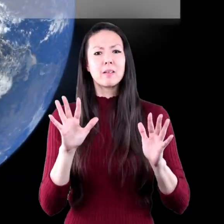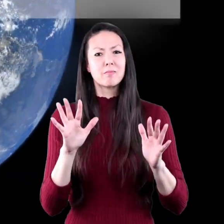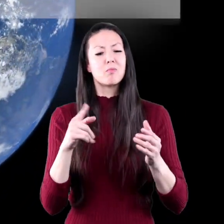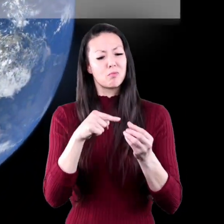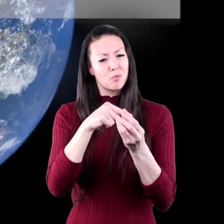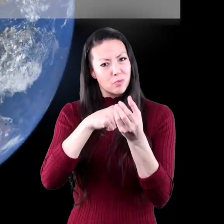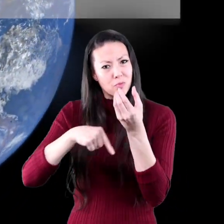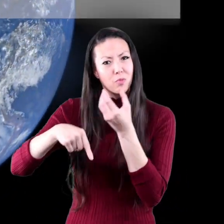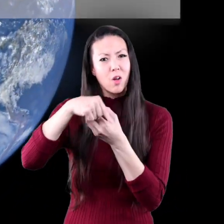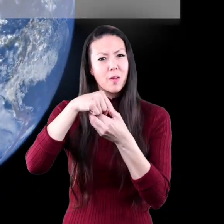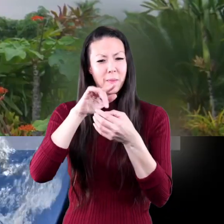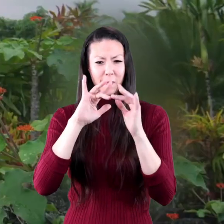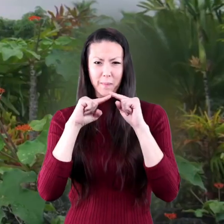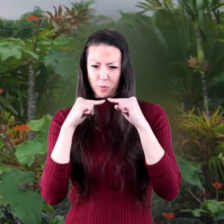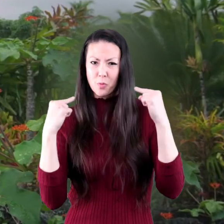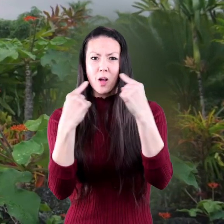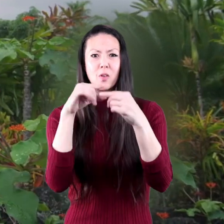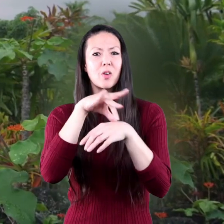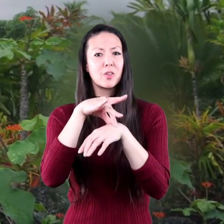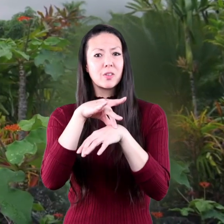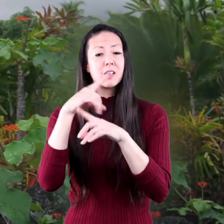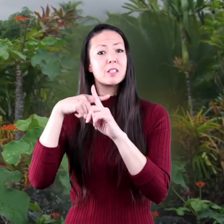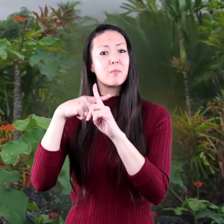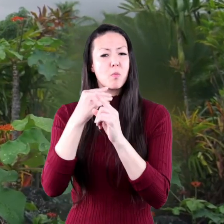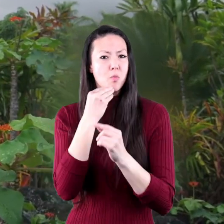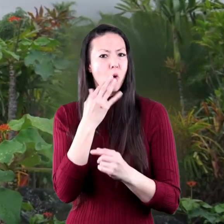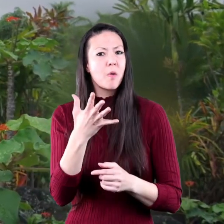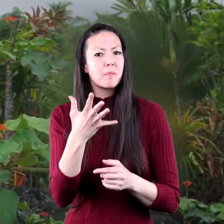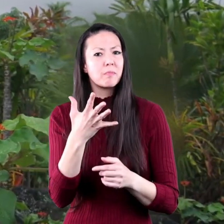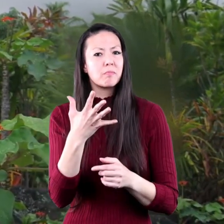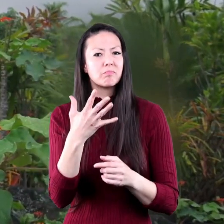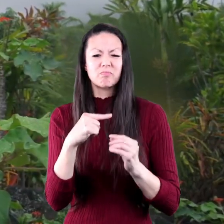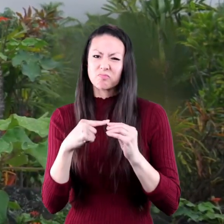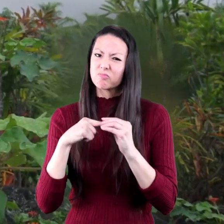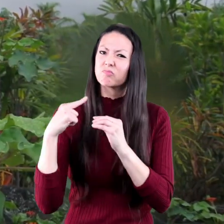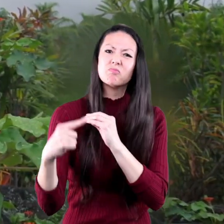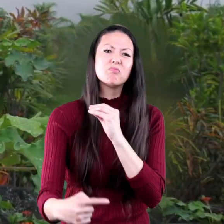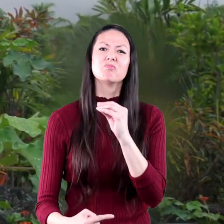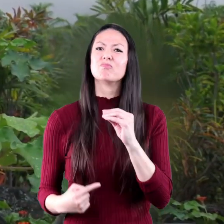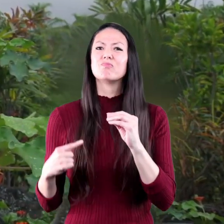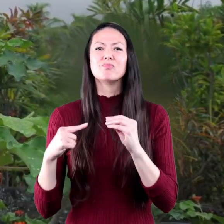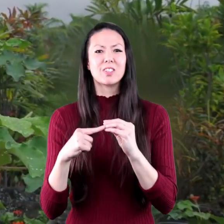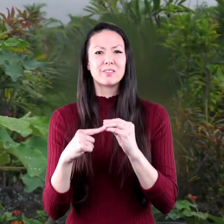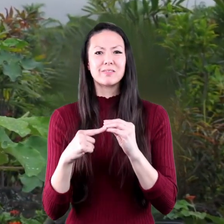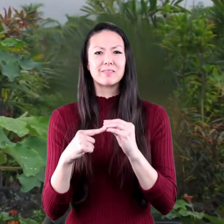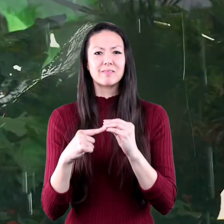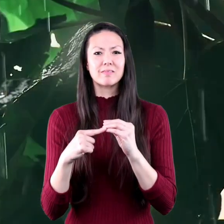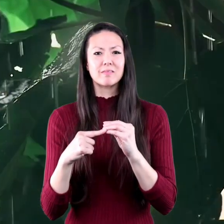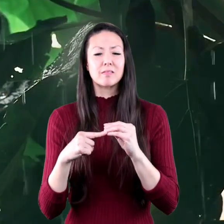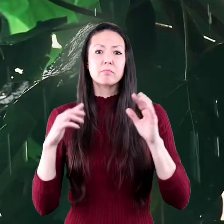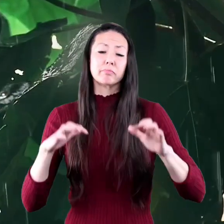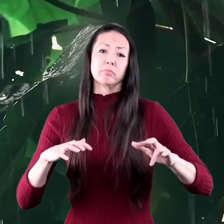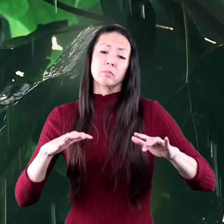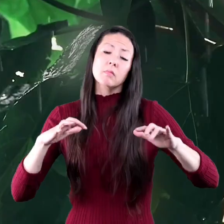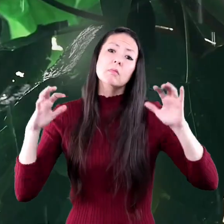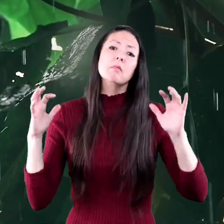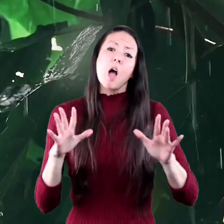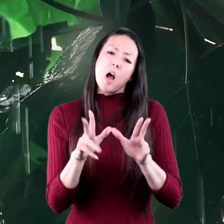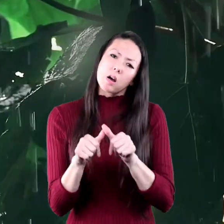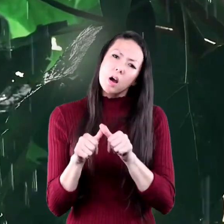the equator. The temperatures are warm in these locations year-round. Rain falls all year